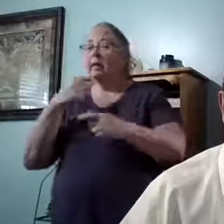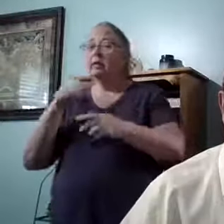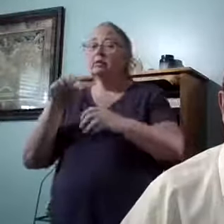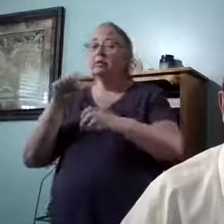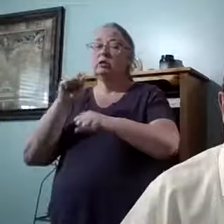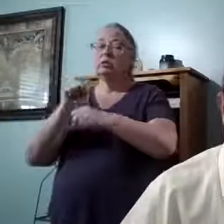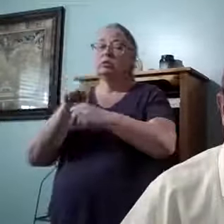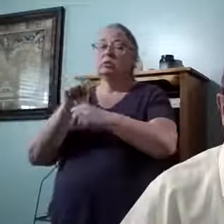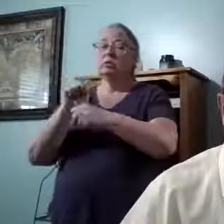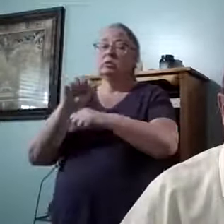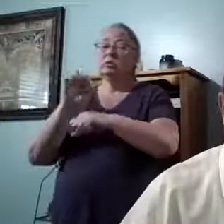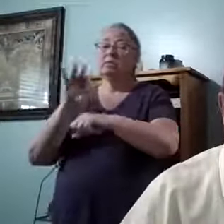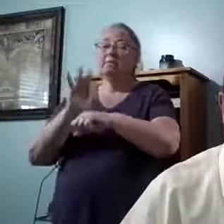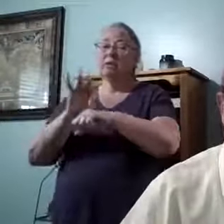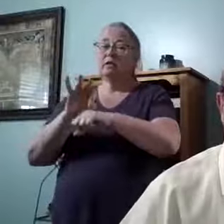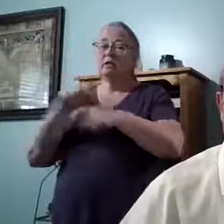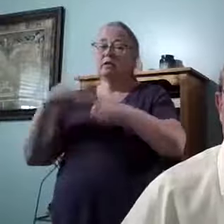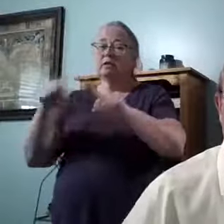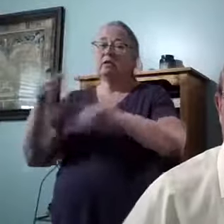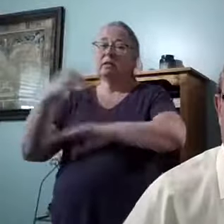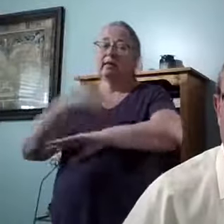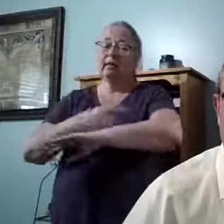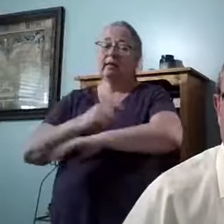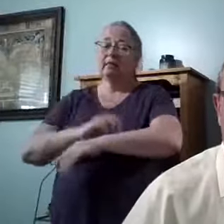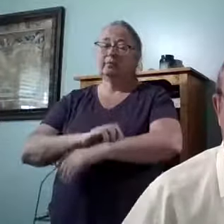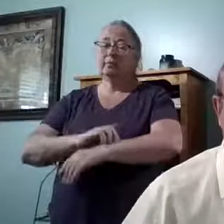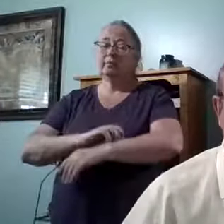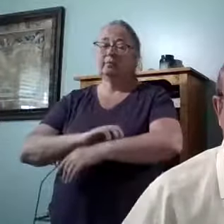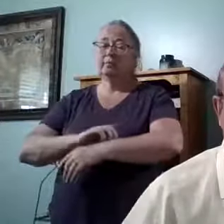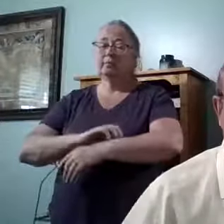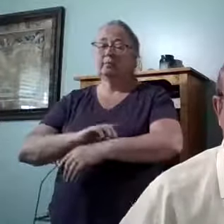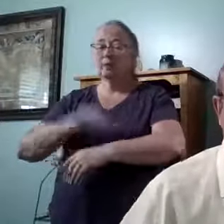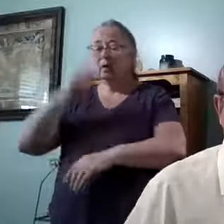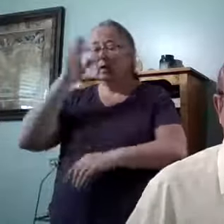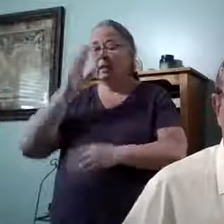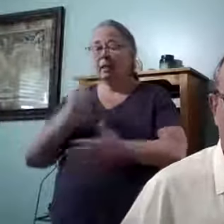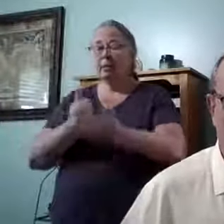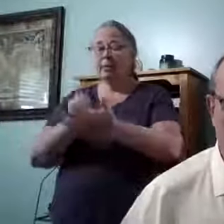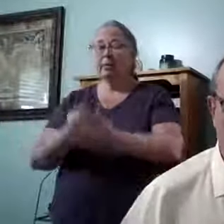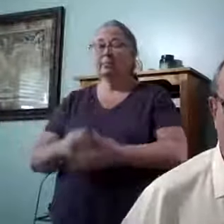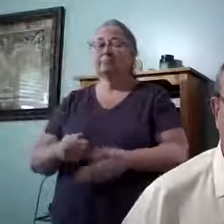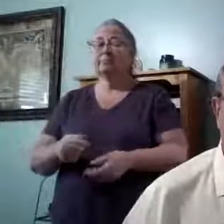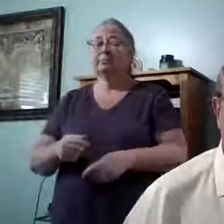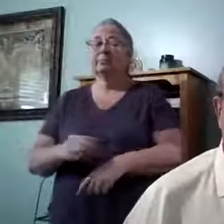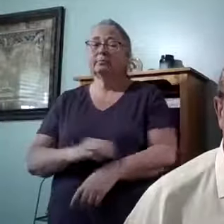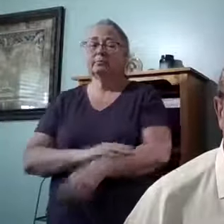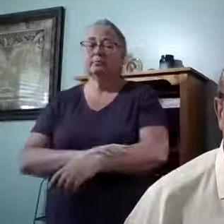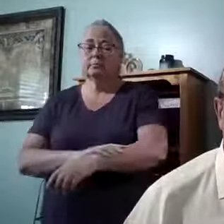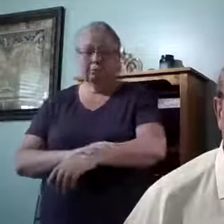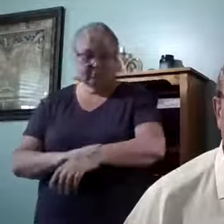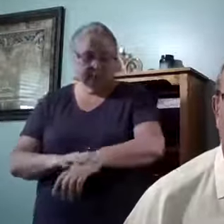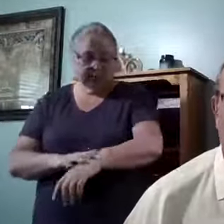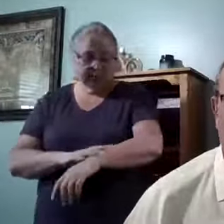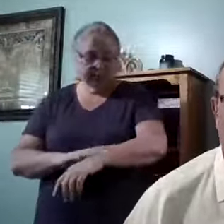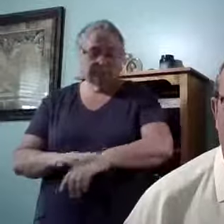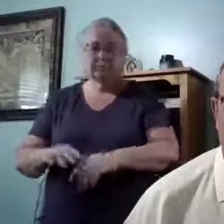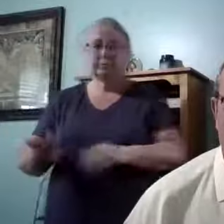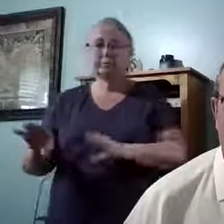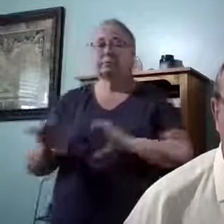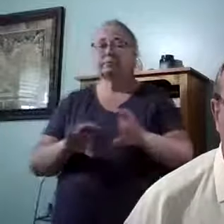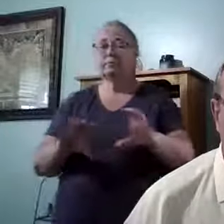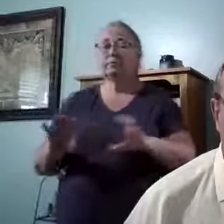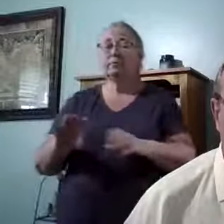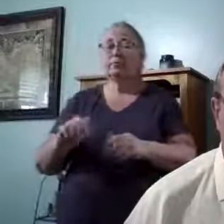the day because help them, oh God. You see, if we do what I'm